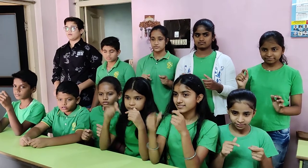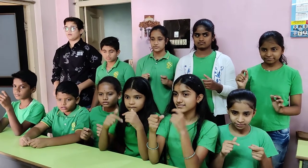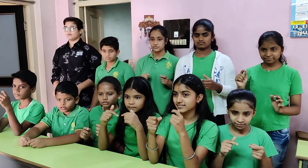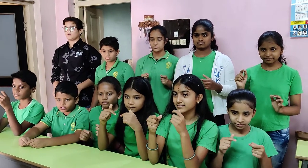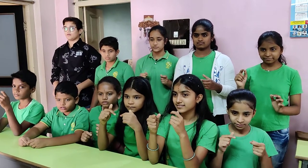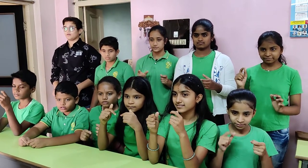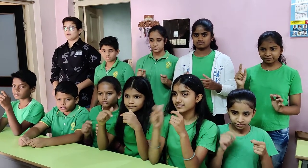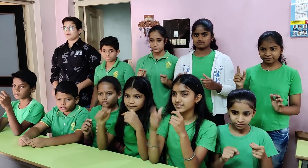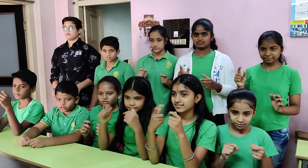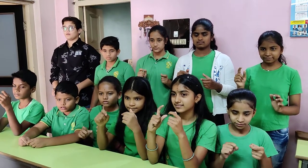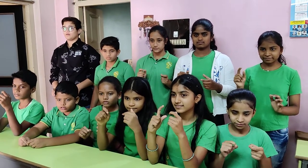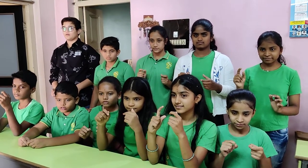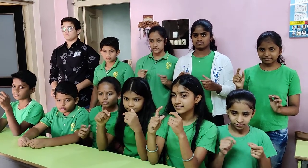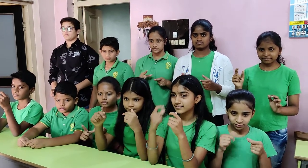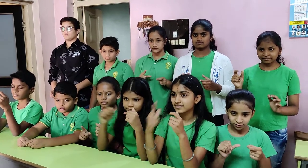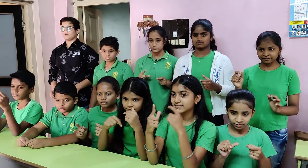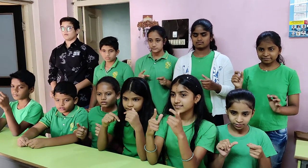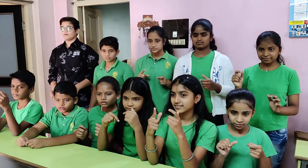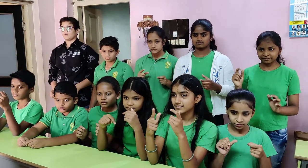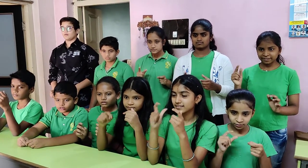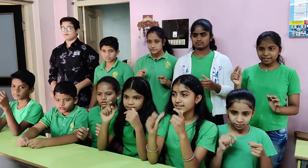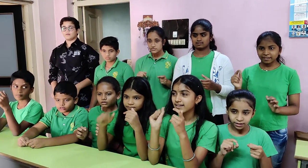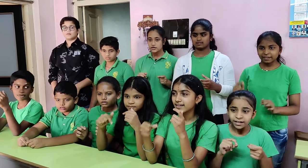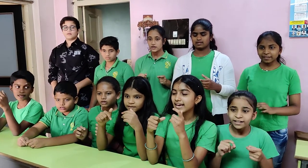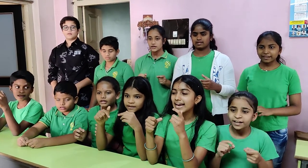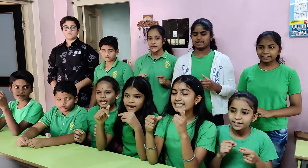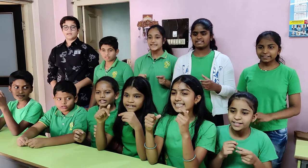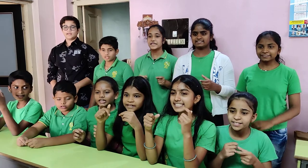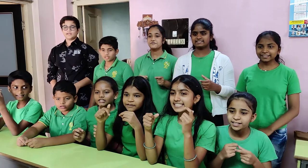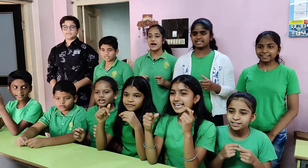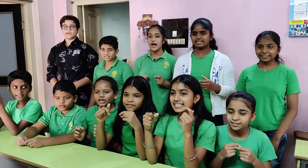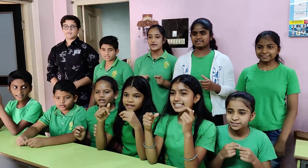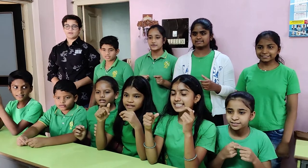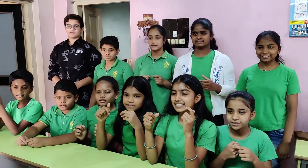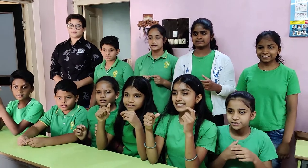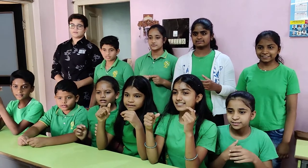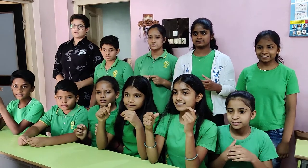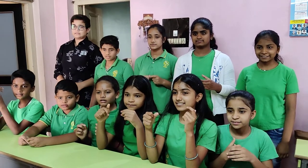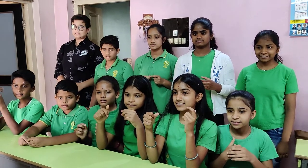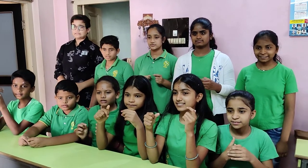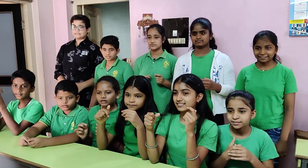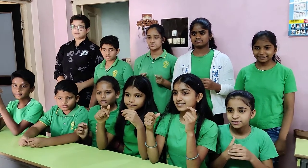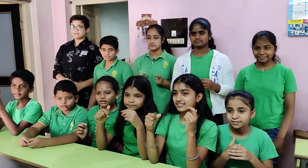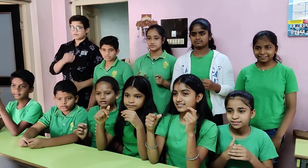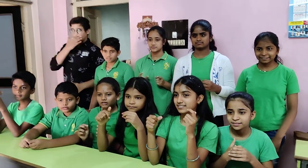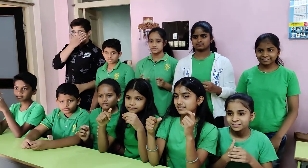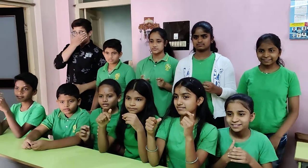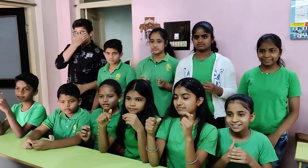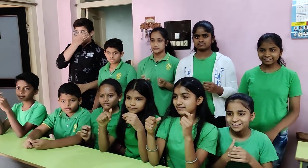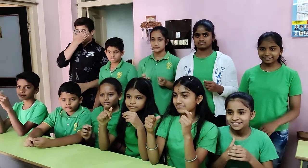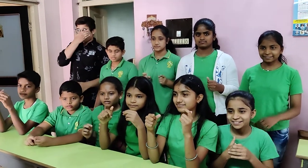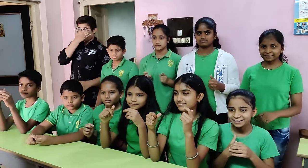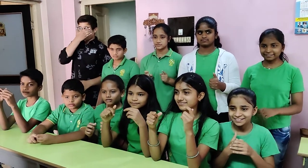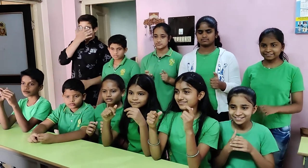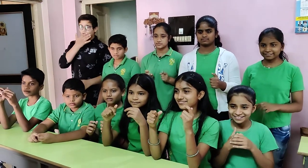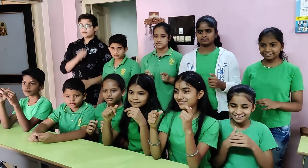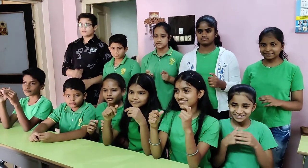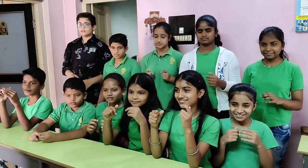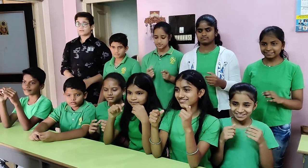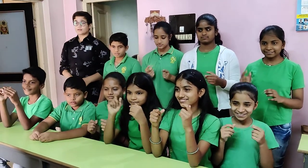6, 5, 4, that is 82. Very good. Correct answer. Next sum. 5,